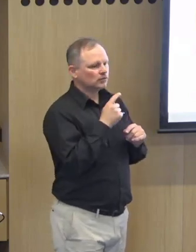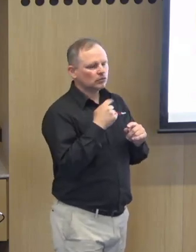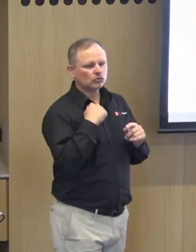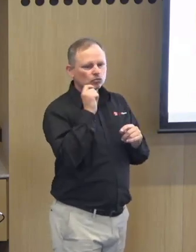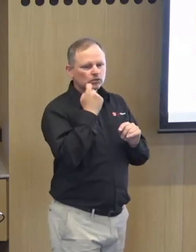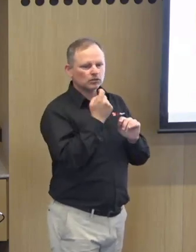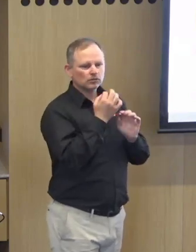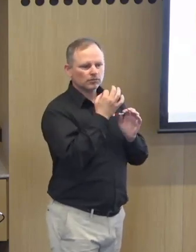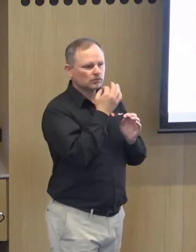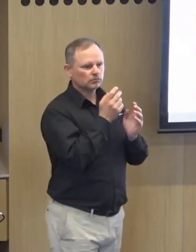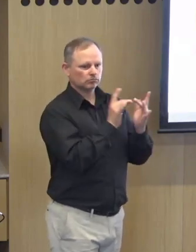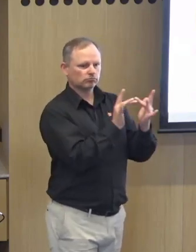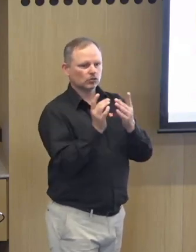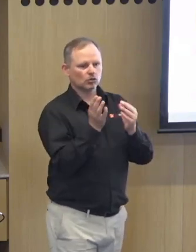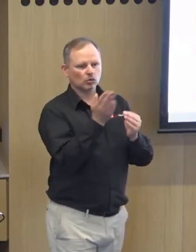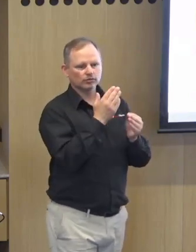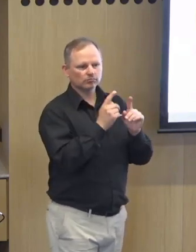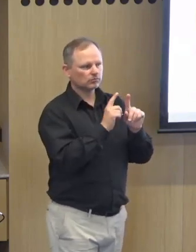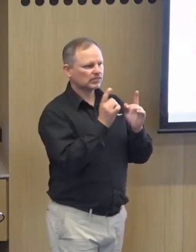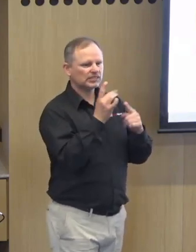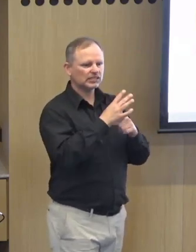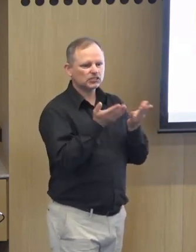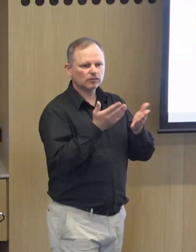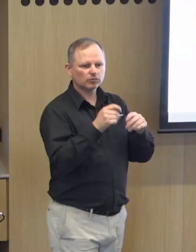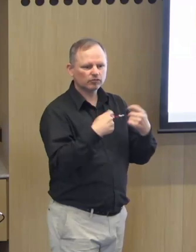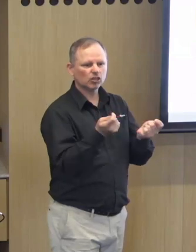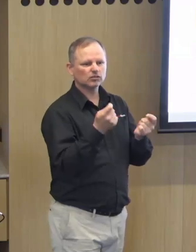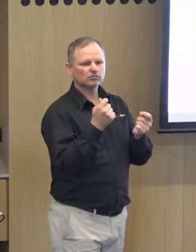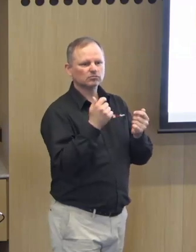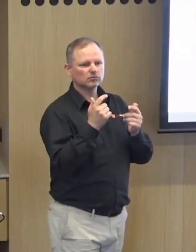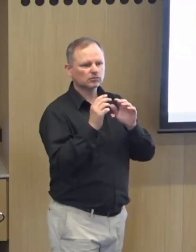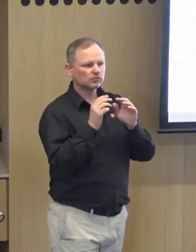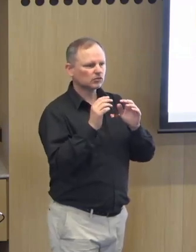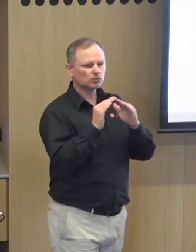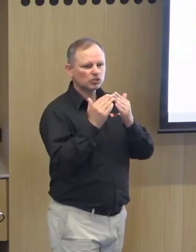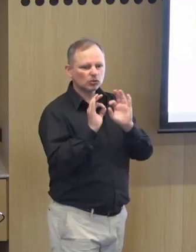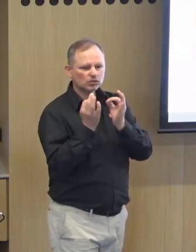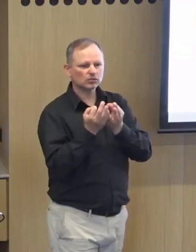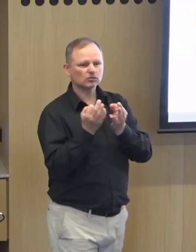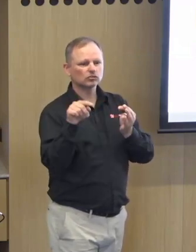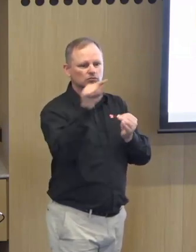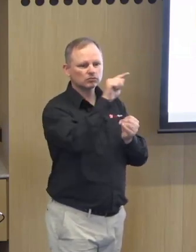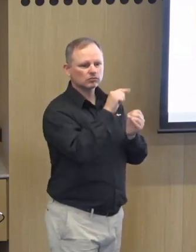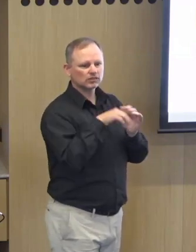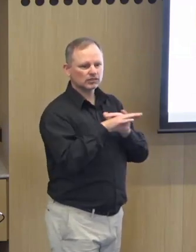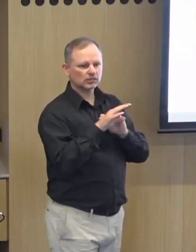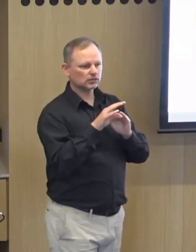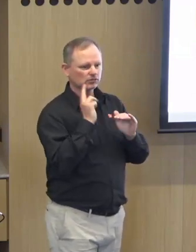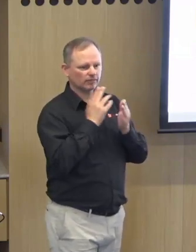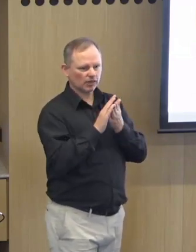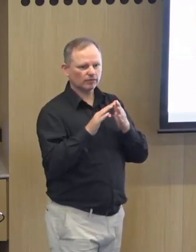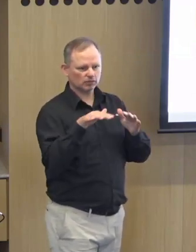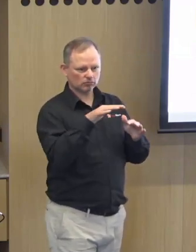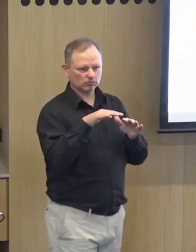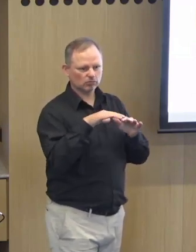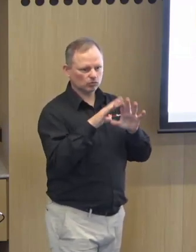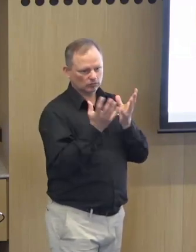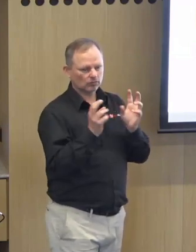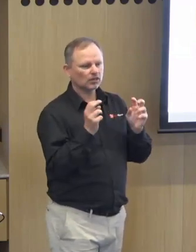delivering and making this public we'll be networking with all the key service providers community organizations in victoria